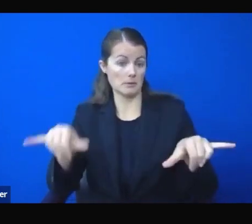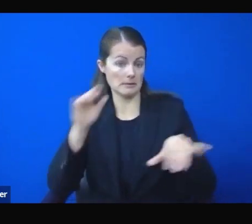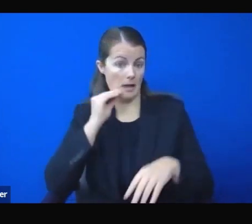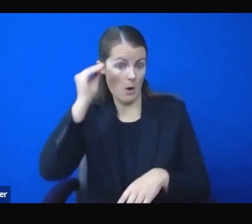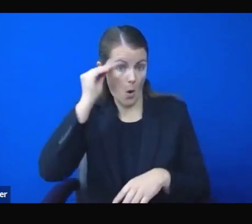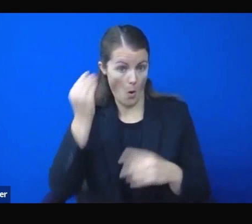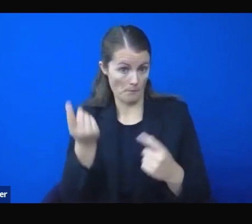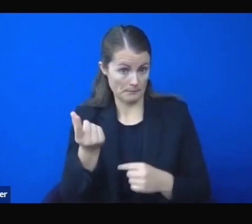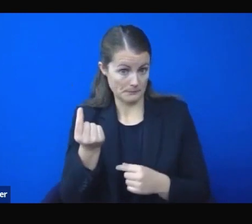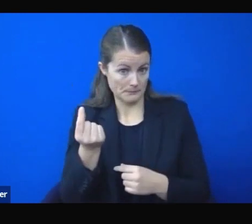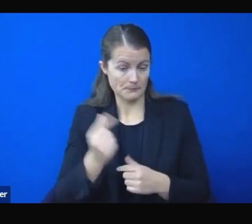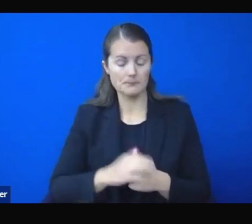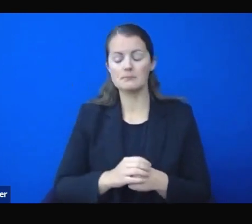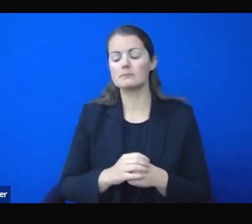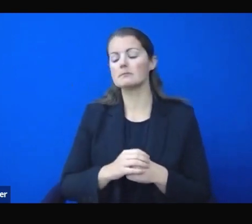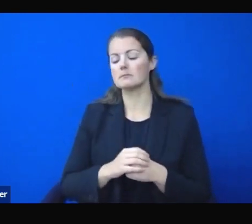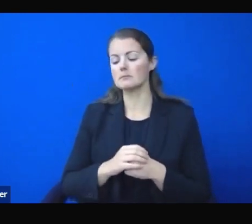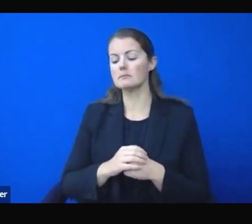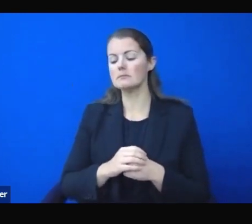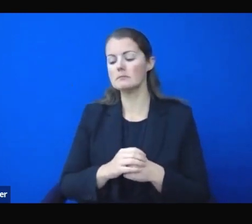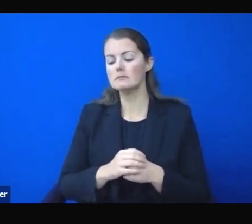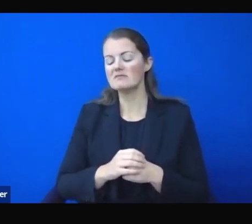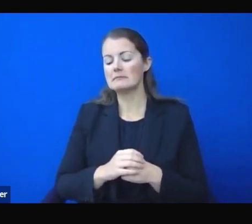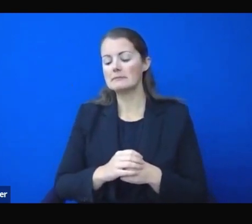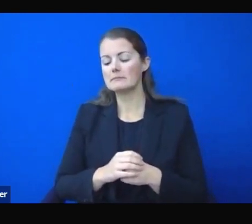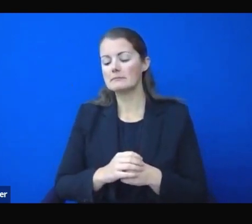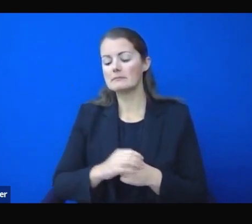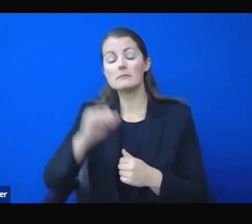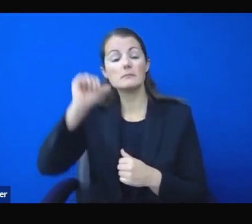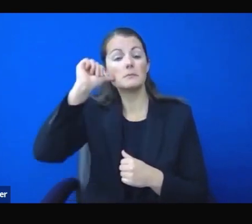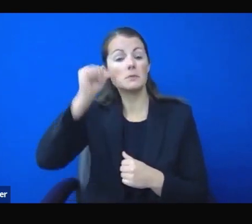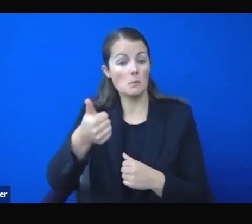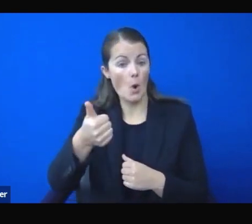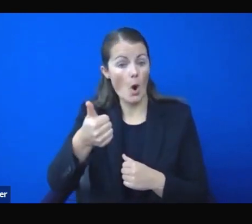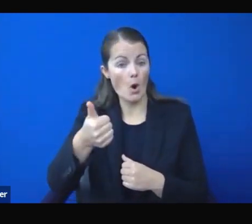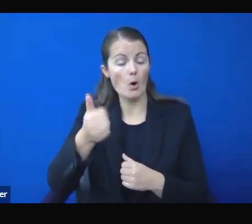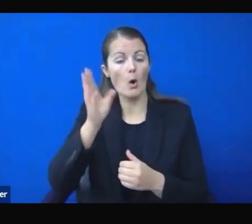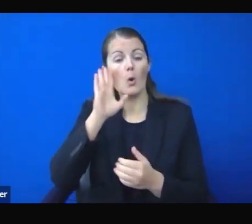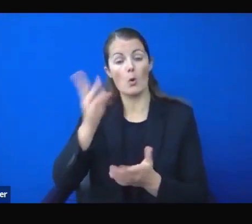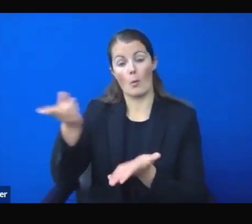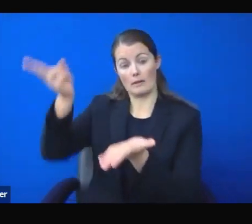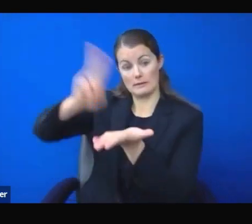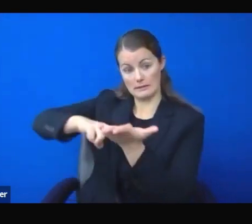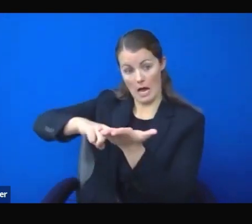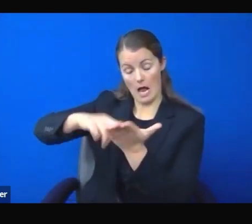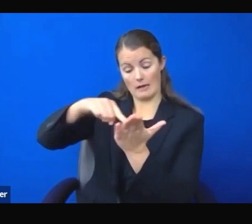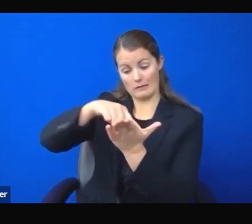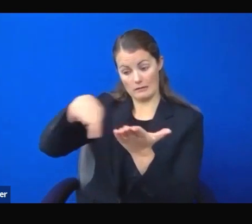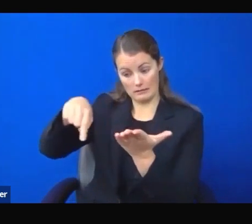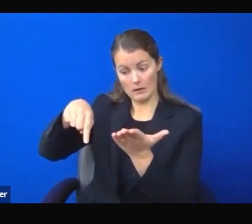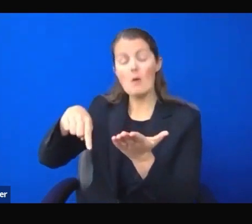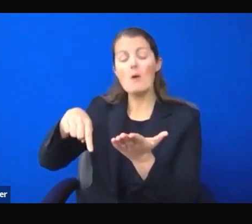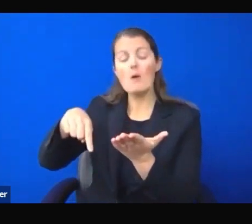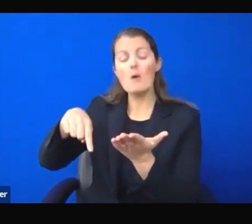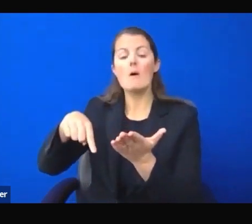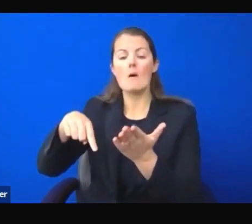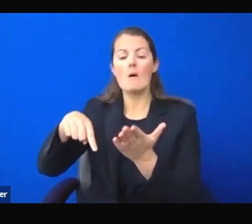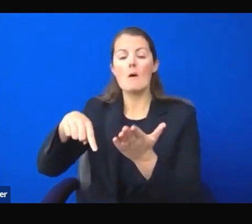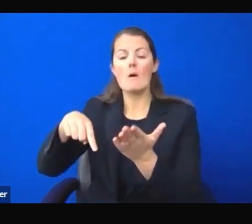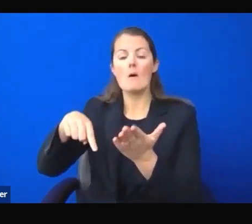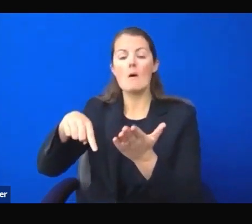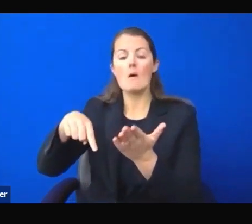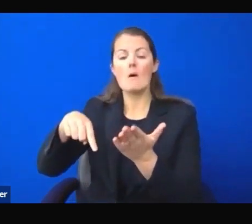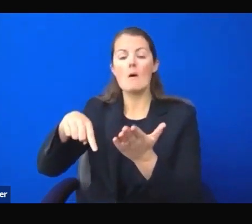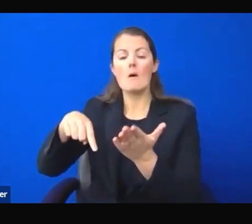I will sign a directive that will place a moratorium on most residential evictions in Nevada with an effective date and time of 12